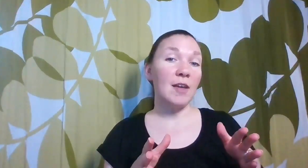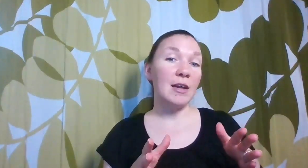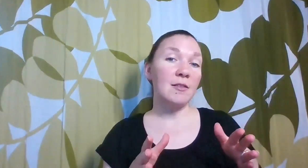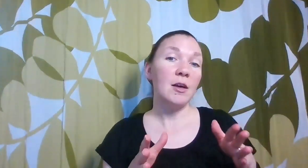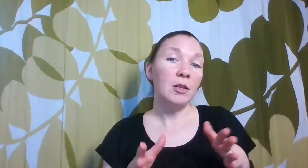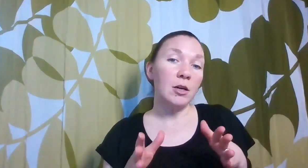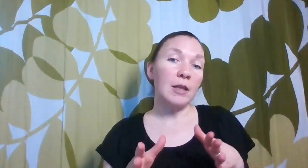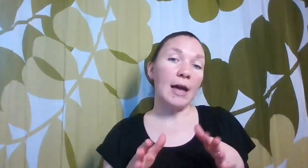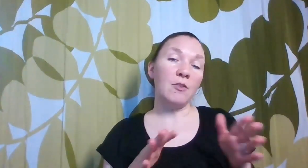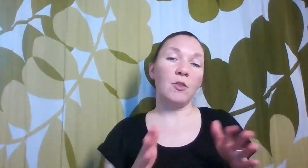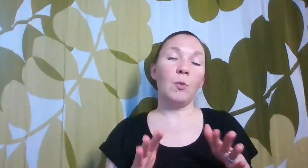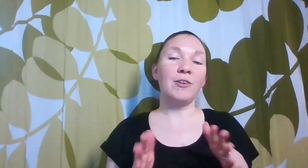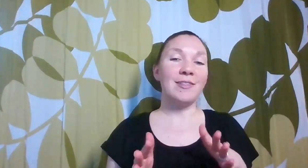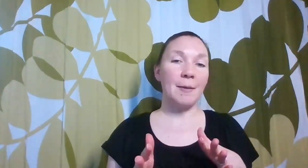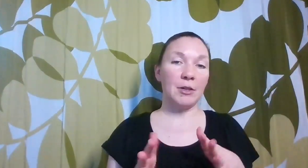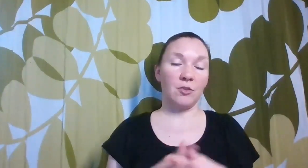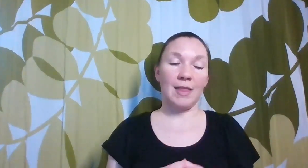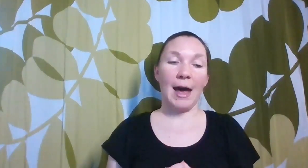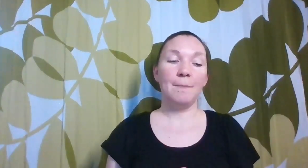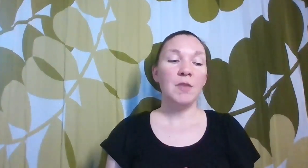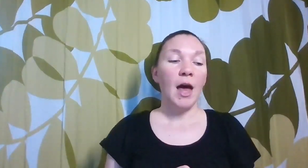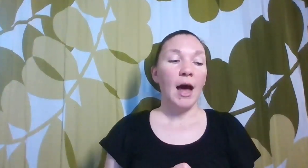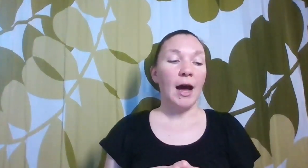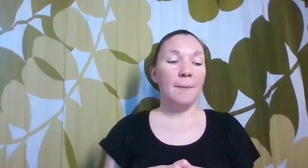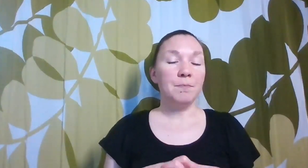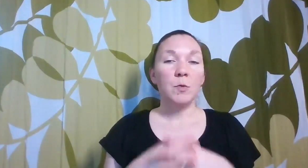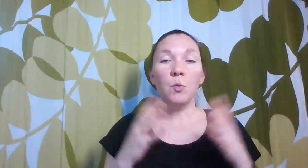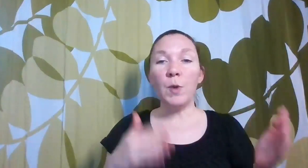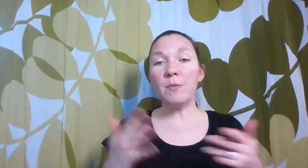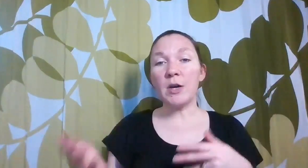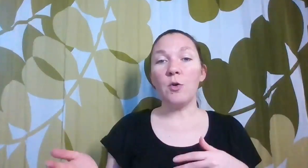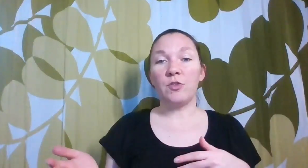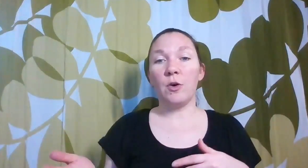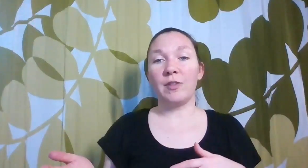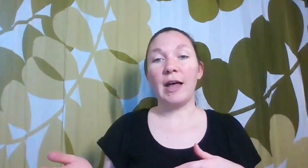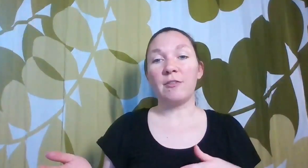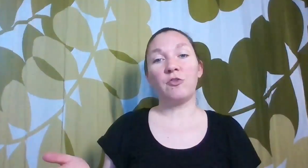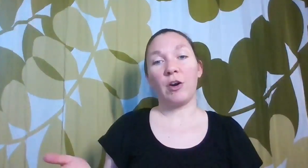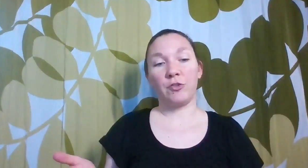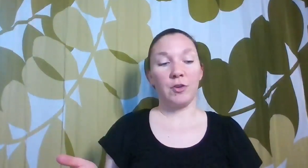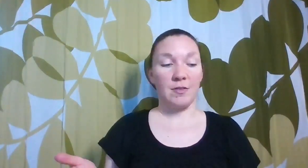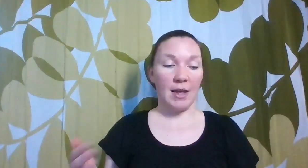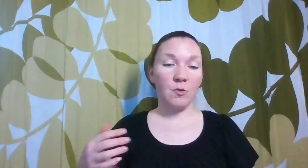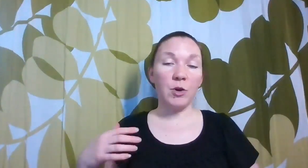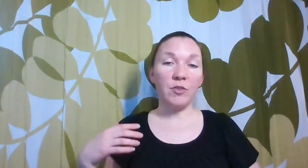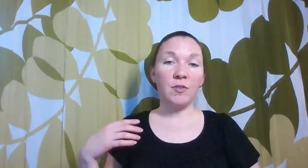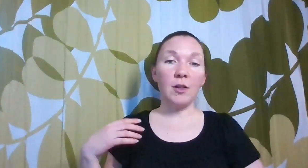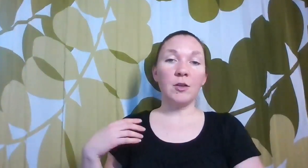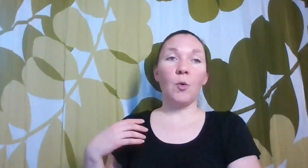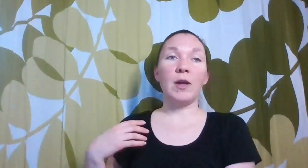dates look like so that we're similar to that. When we go to those less structured days, we're still going